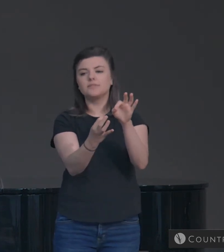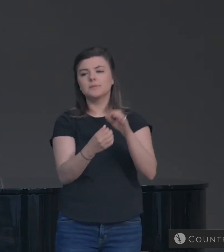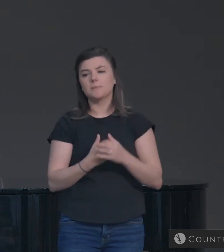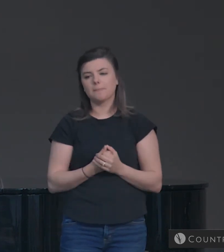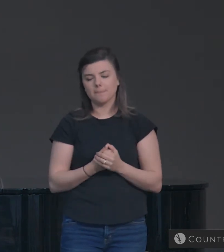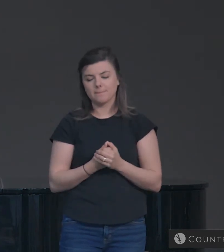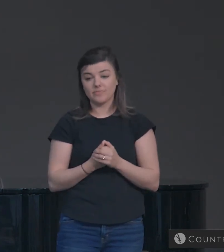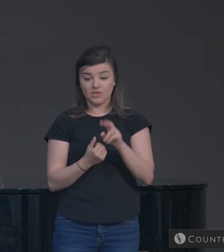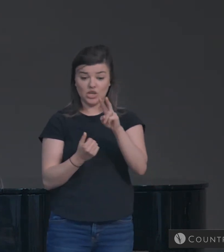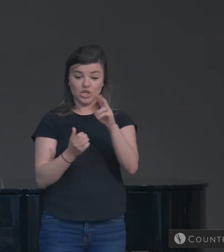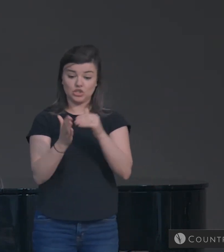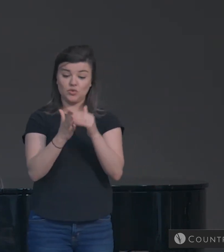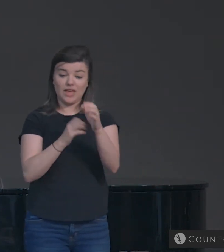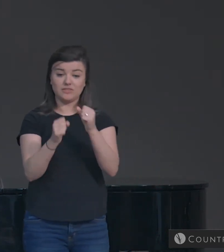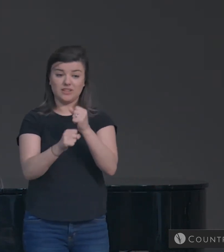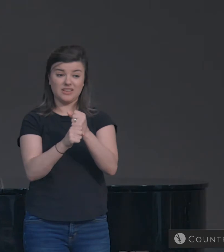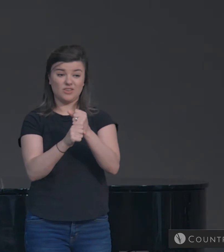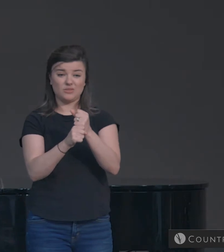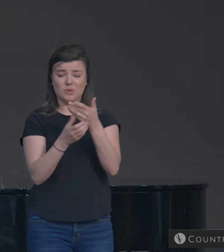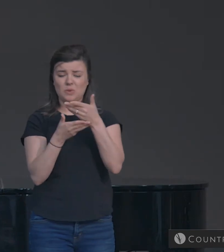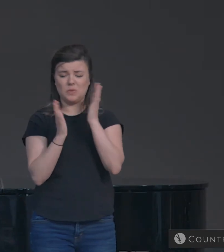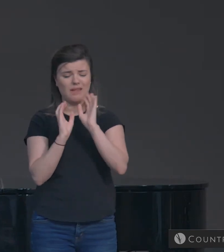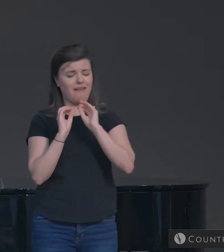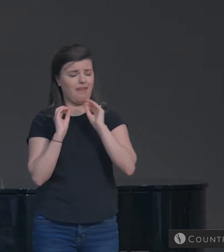Because two thousand years are nothing in his sight.